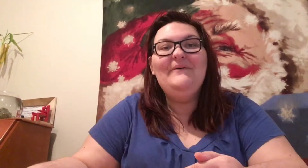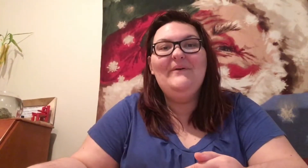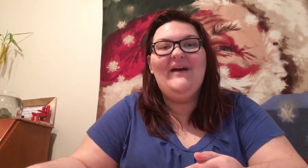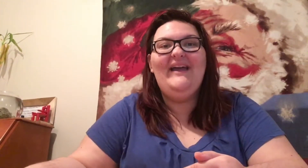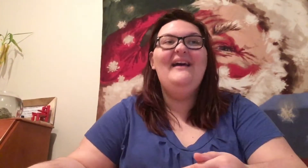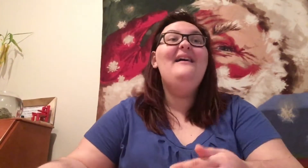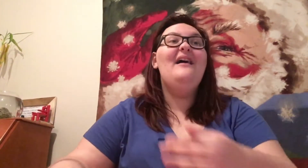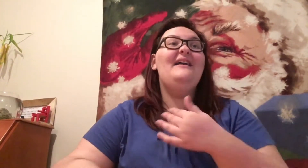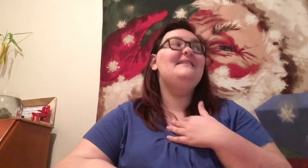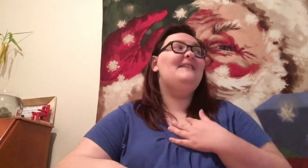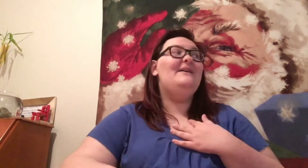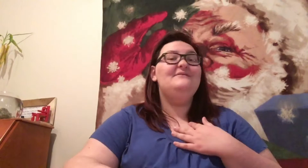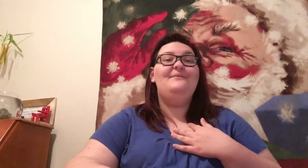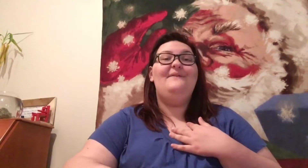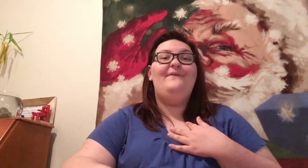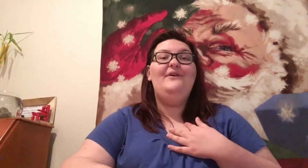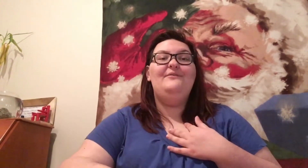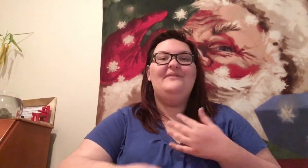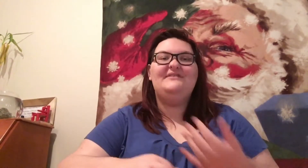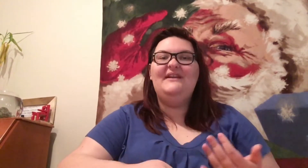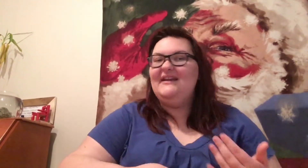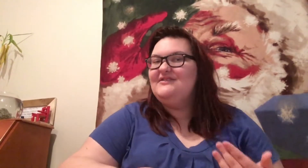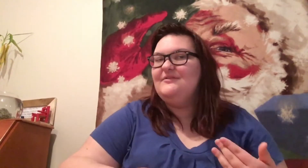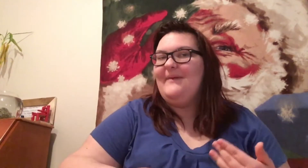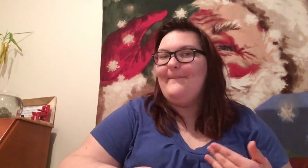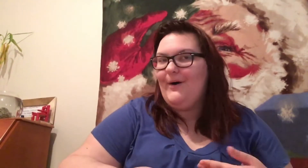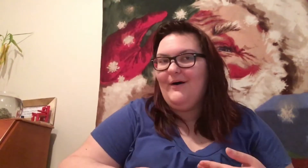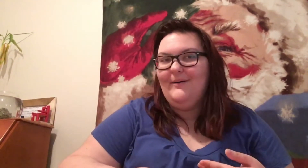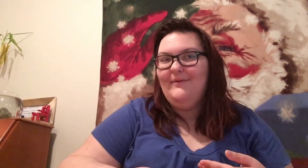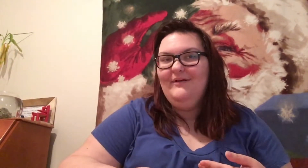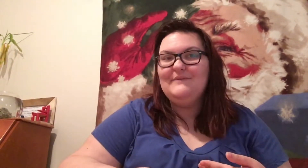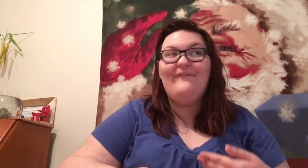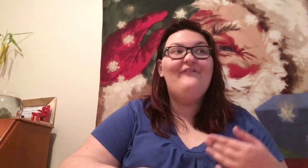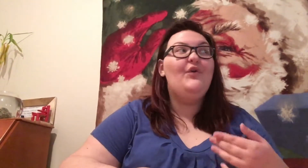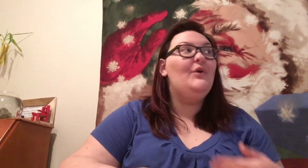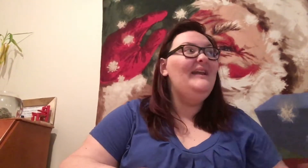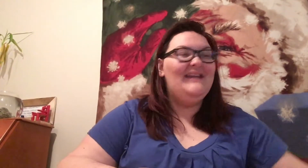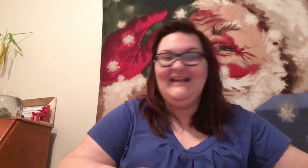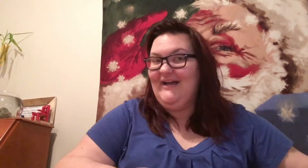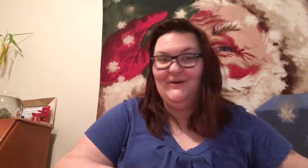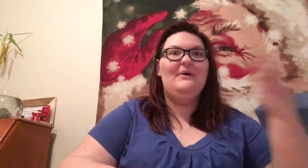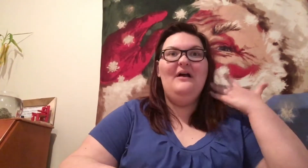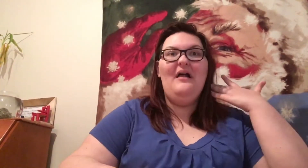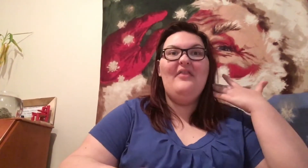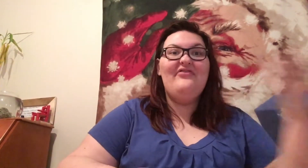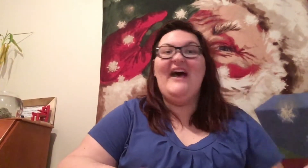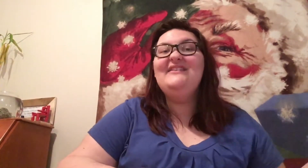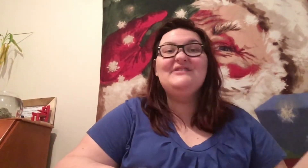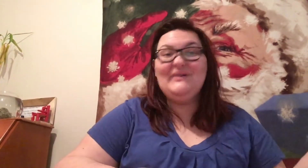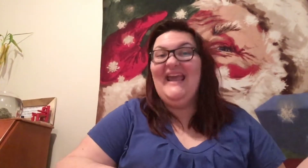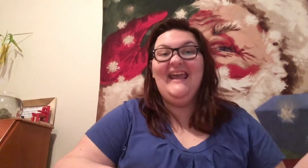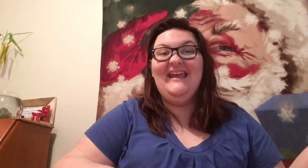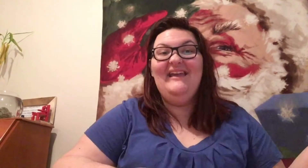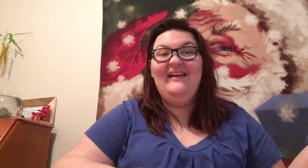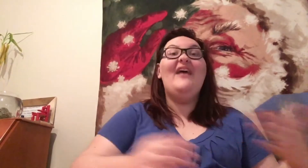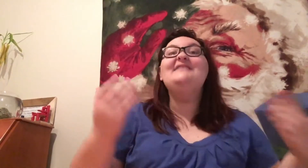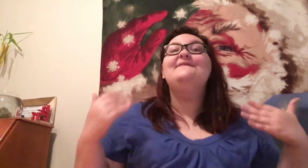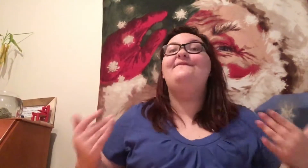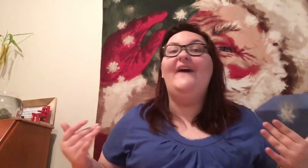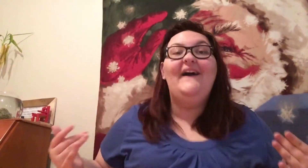away. Yes, I was on my phone, but to answer my mom, who's freaking out. That is okay. That's fine.